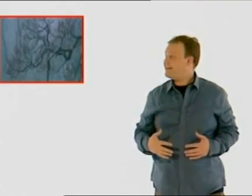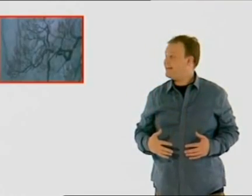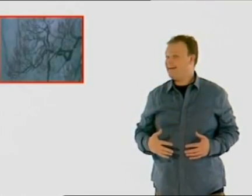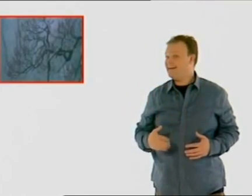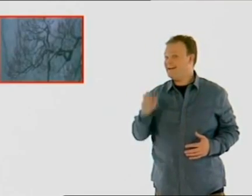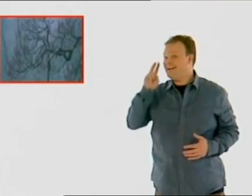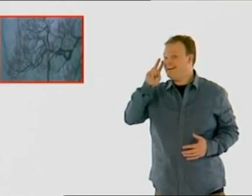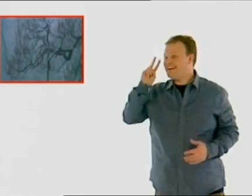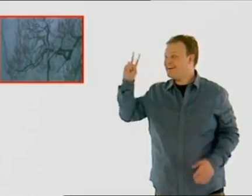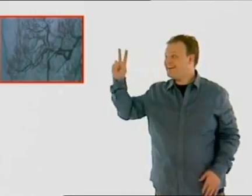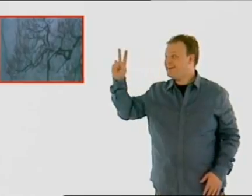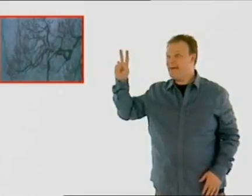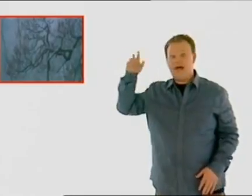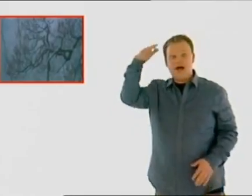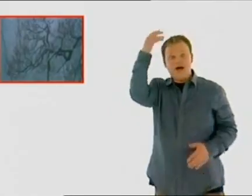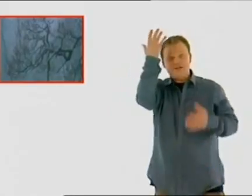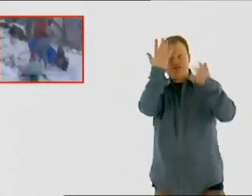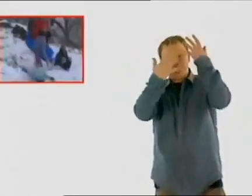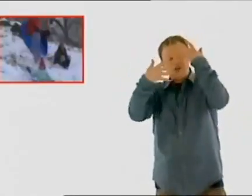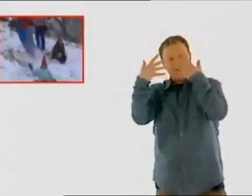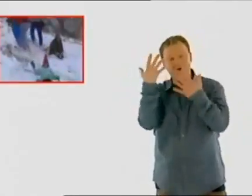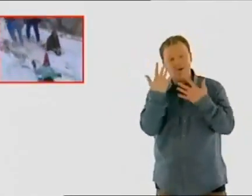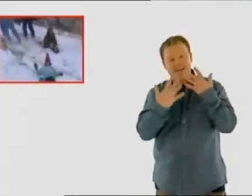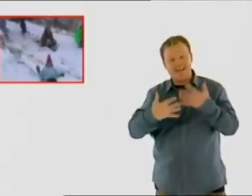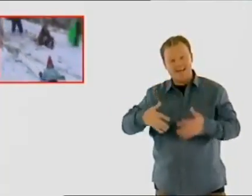Look, a snowy day.